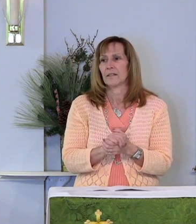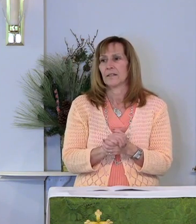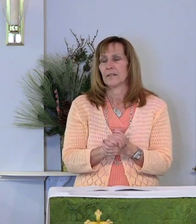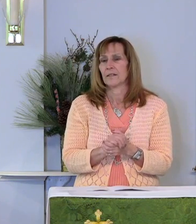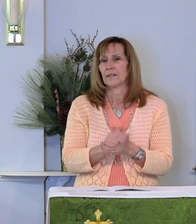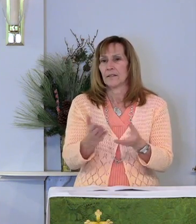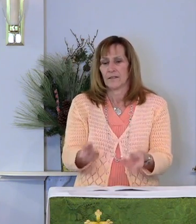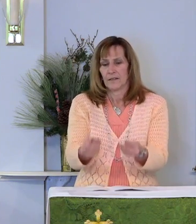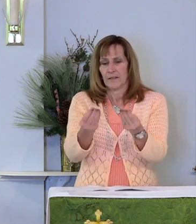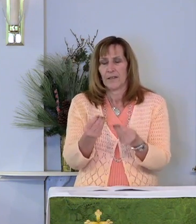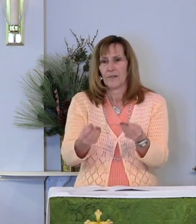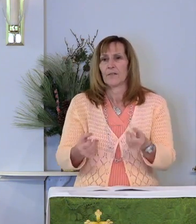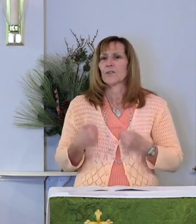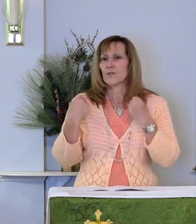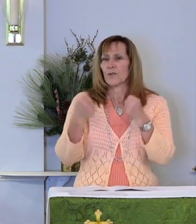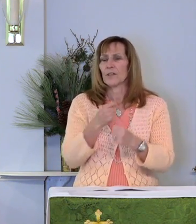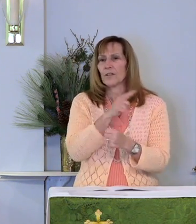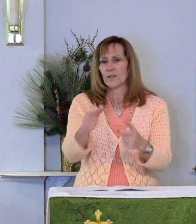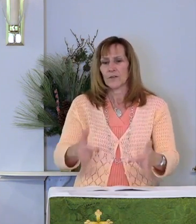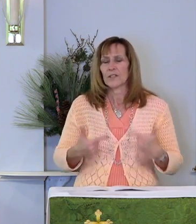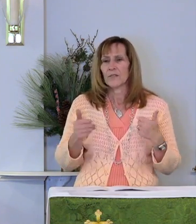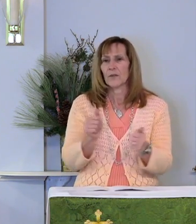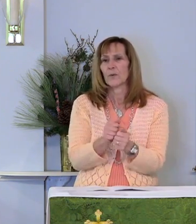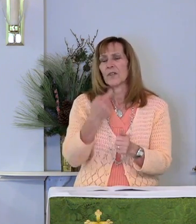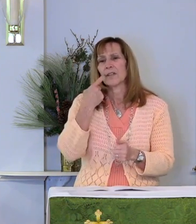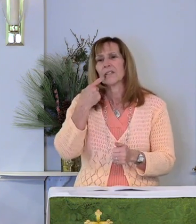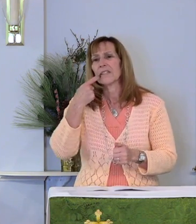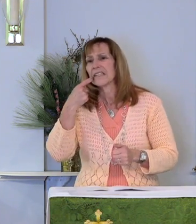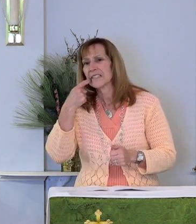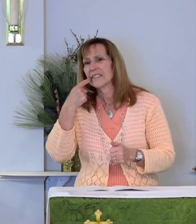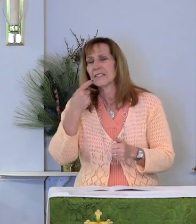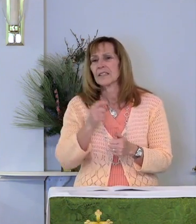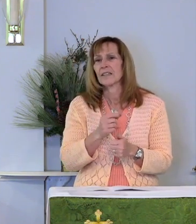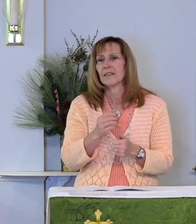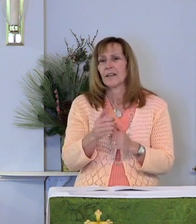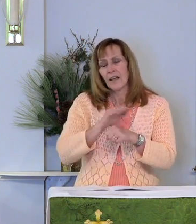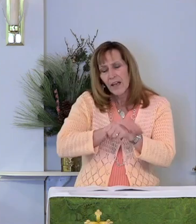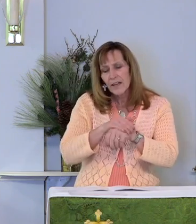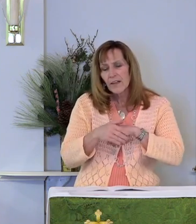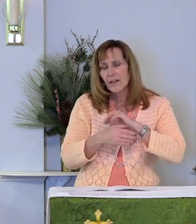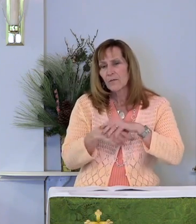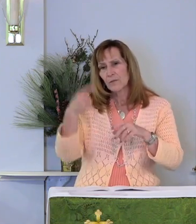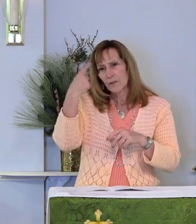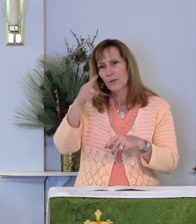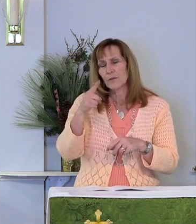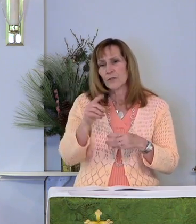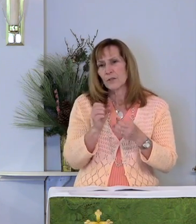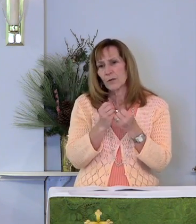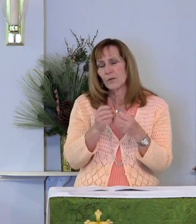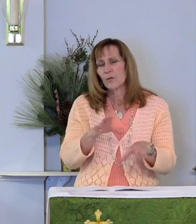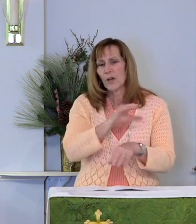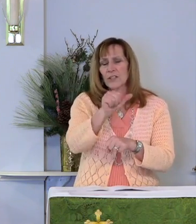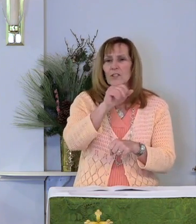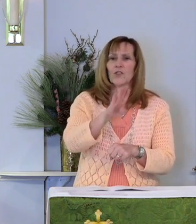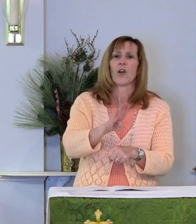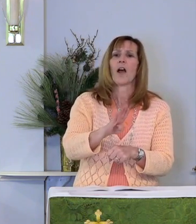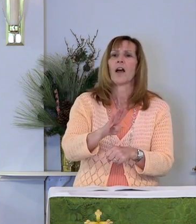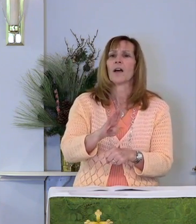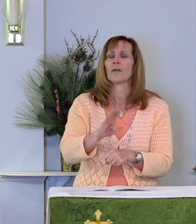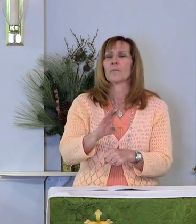Give strength to those living with addiction and comfort to those who have lost jobs,